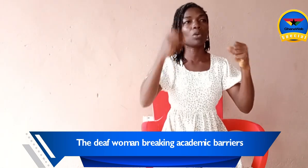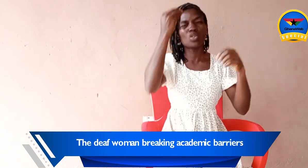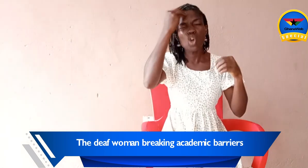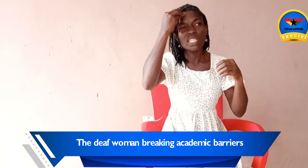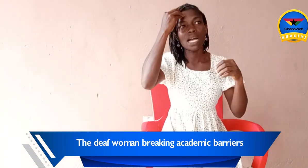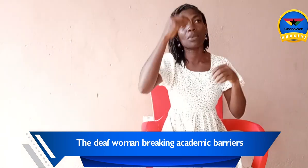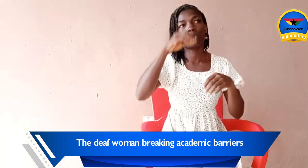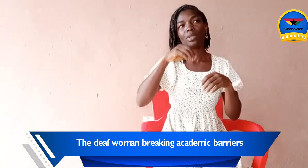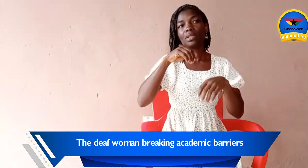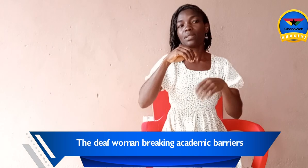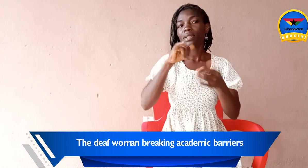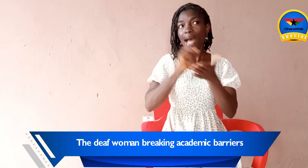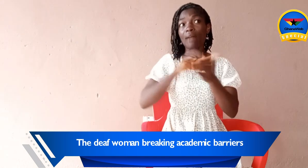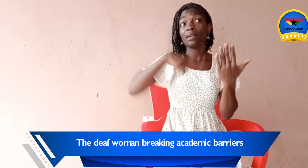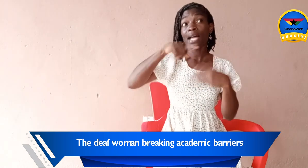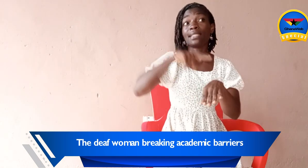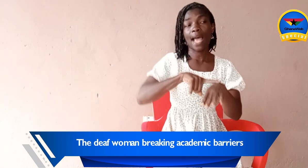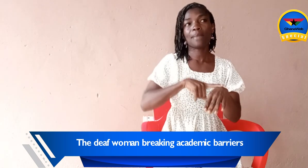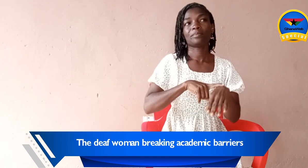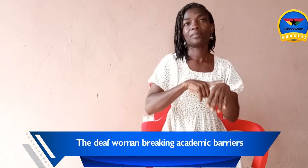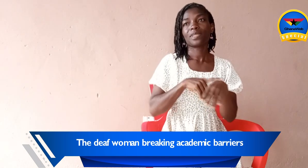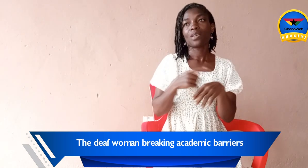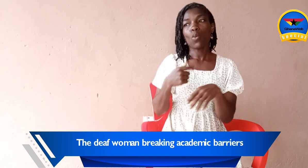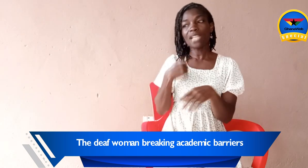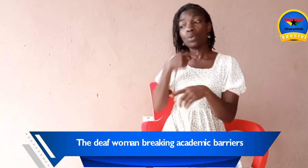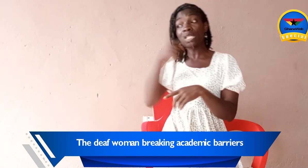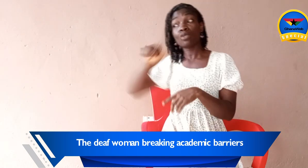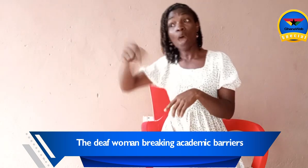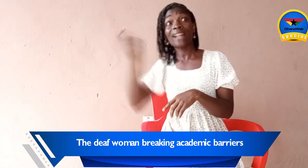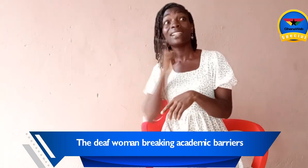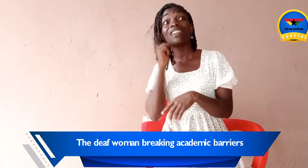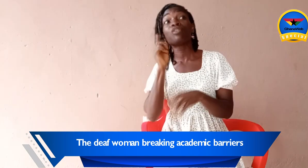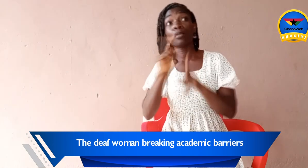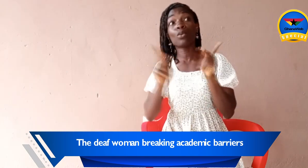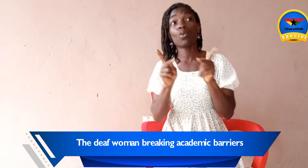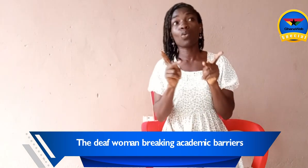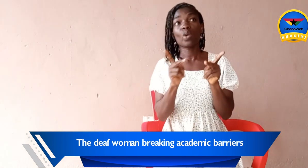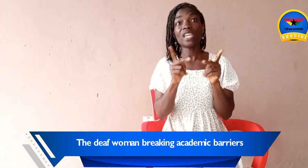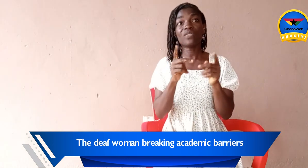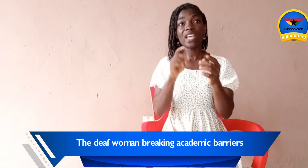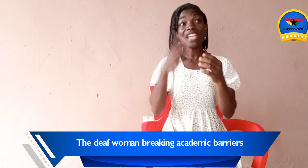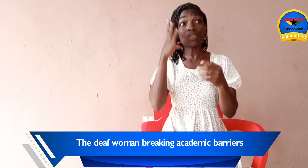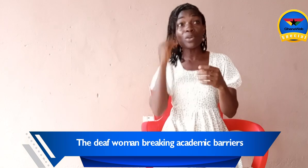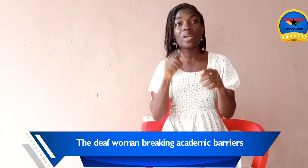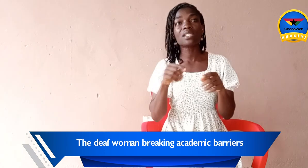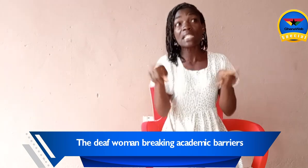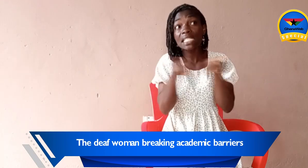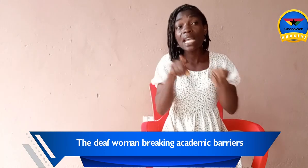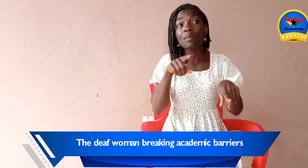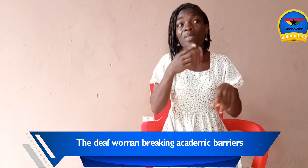knowledgeable, knowledgeable around that time. What I would say to other deaf people, if they experience the same thing,